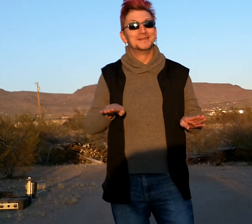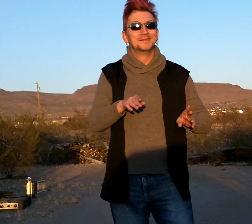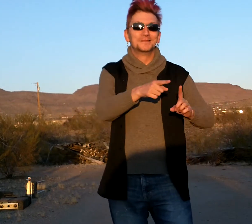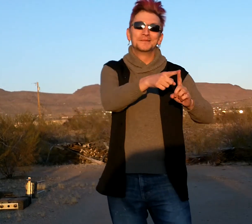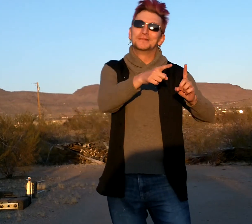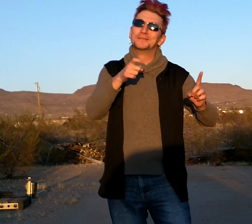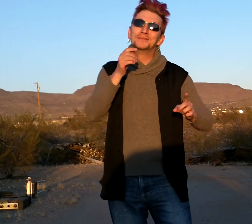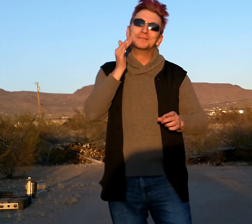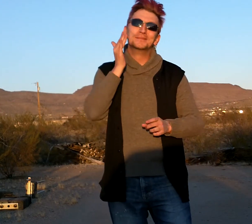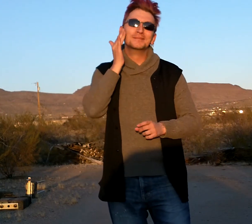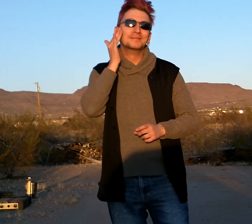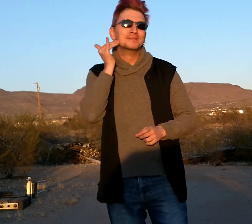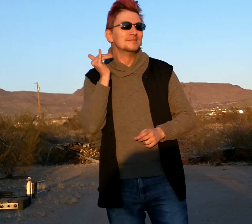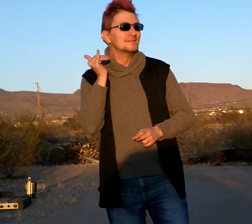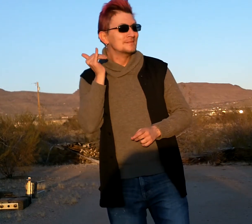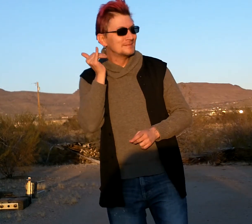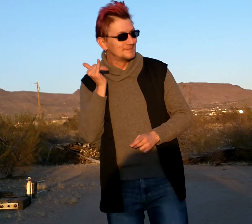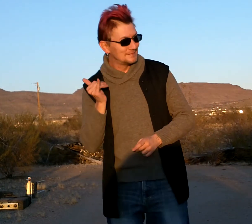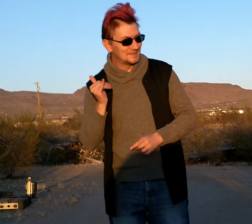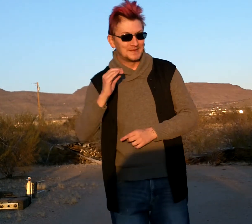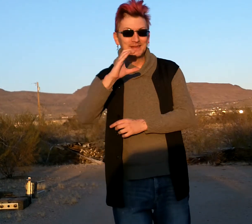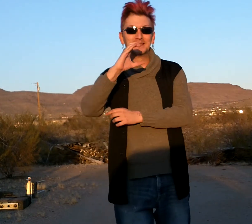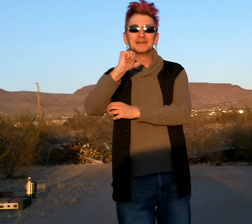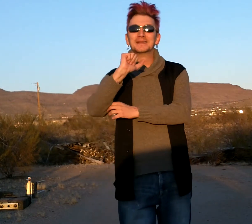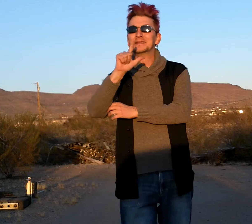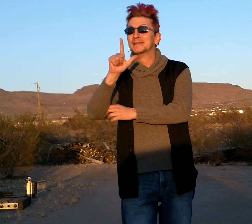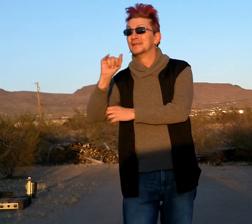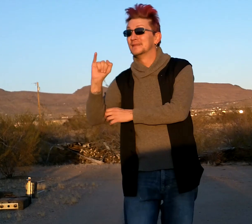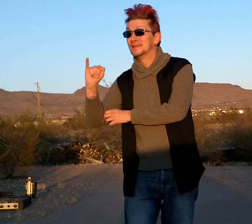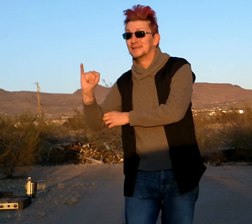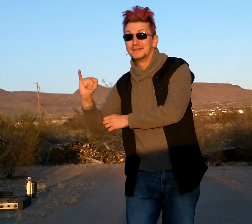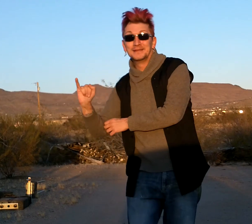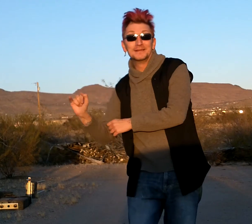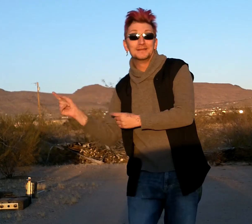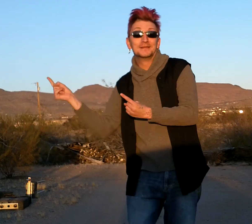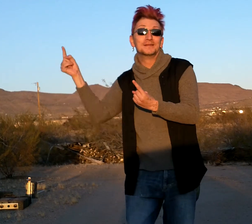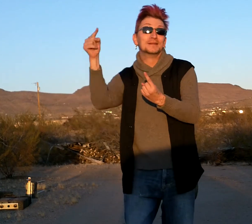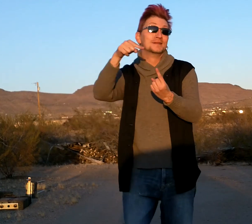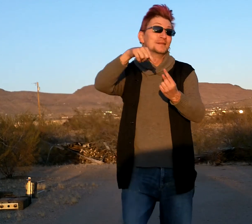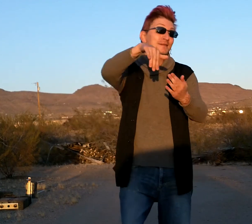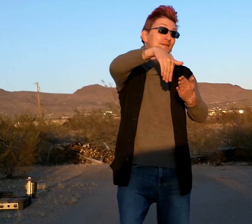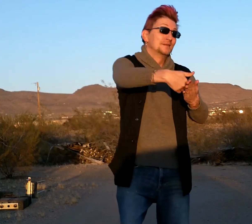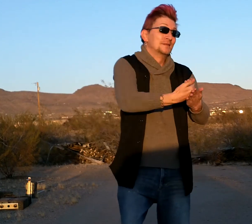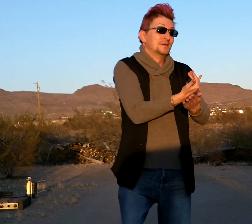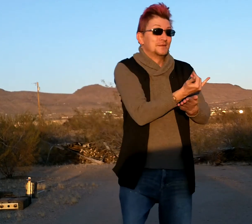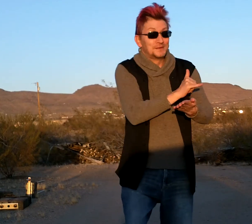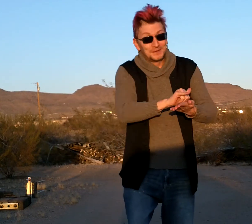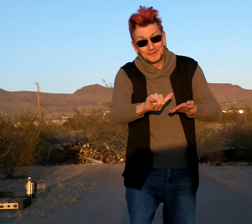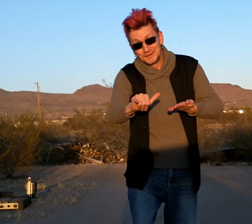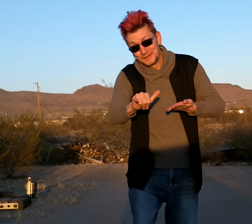from the California to the New York